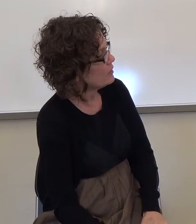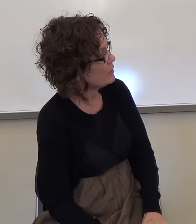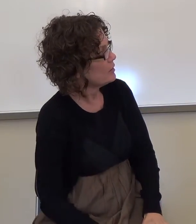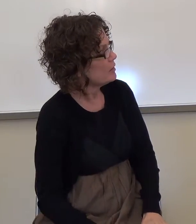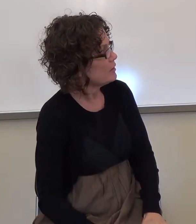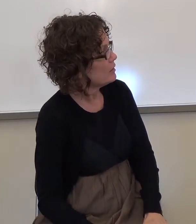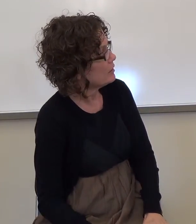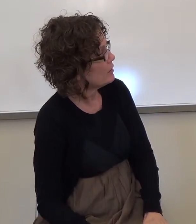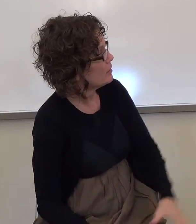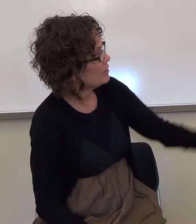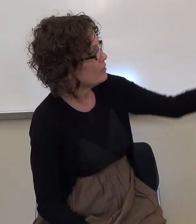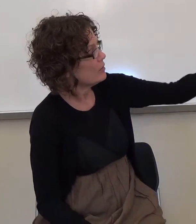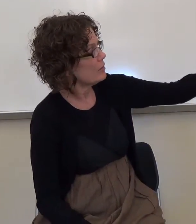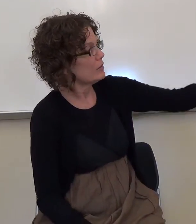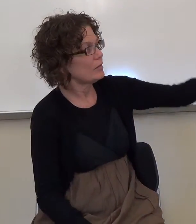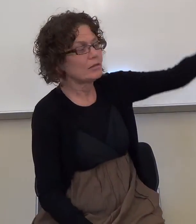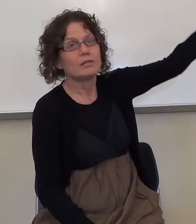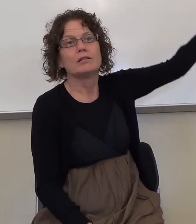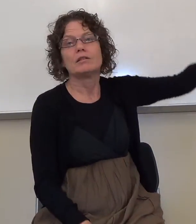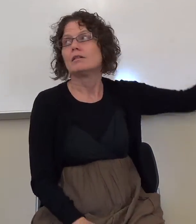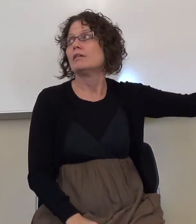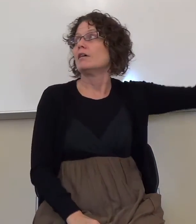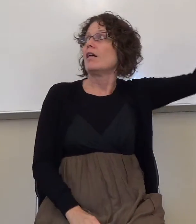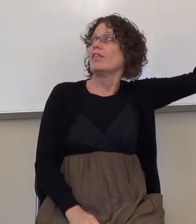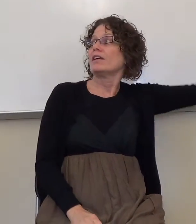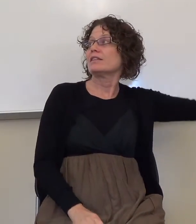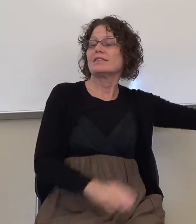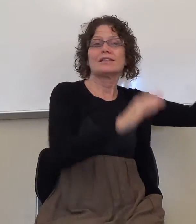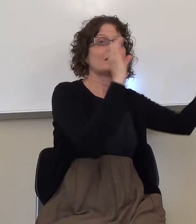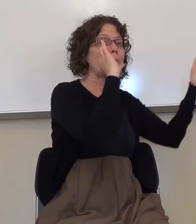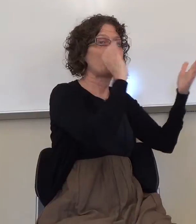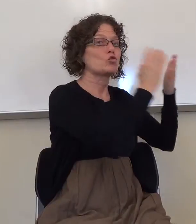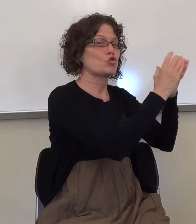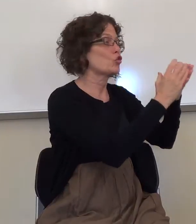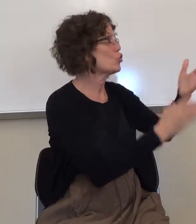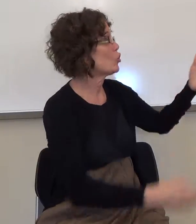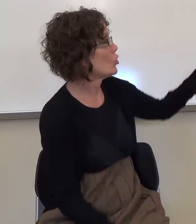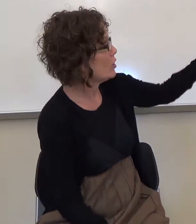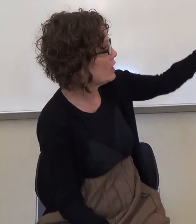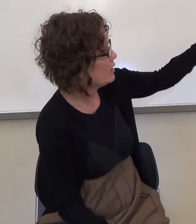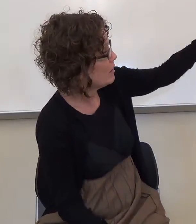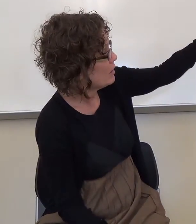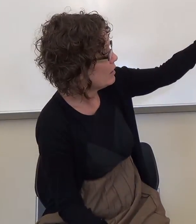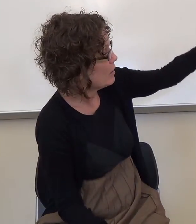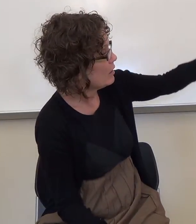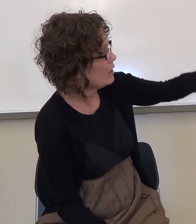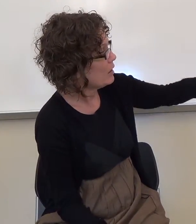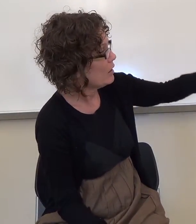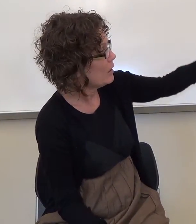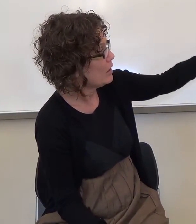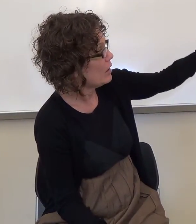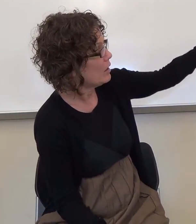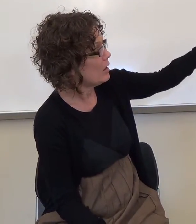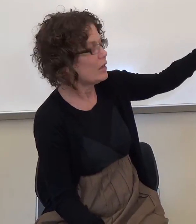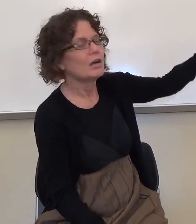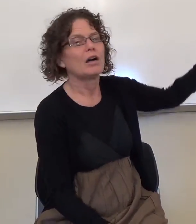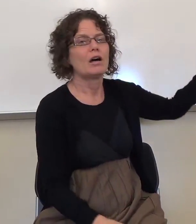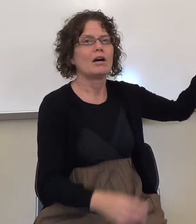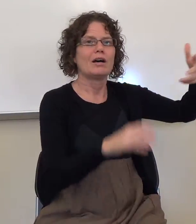This is a picture of the, the next, this homework and the next